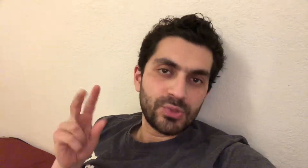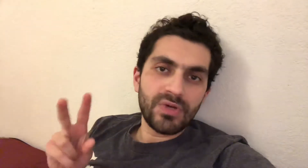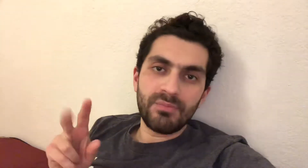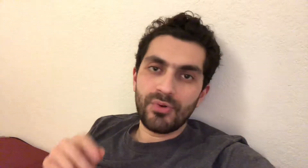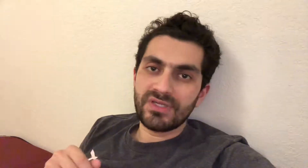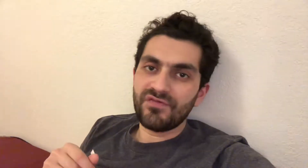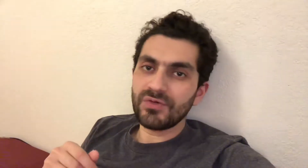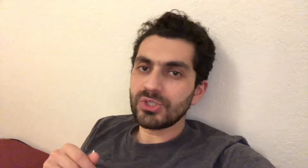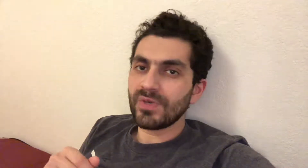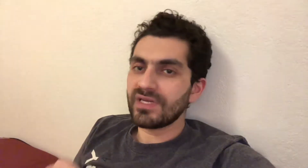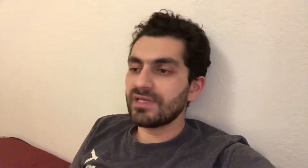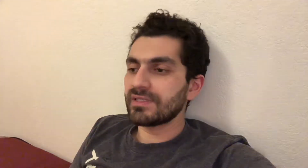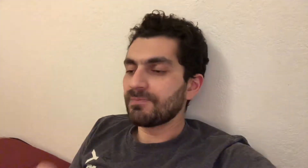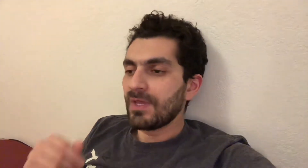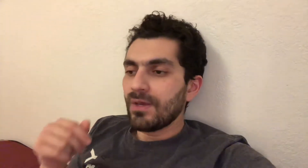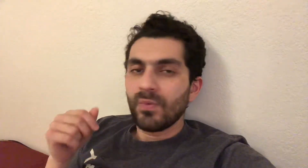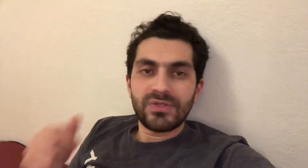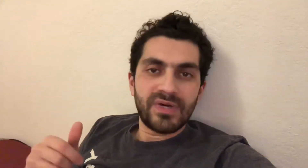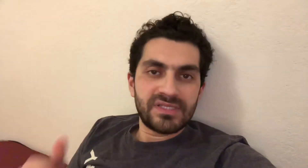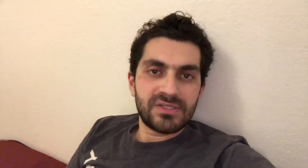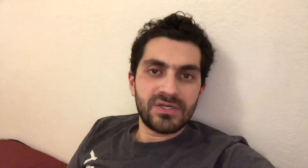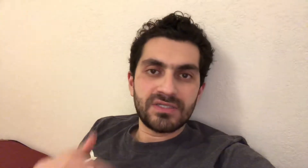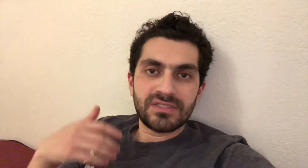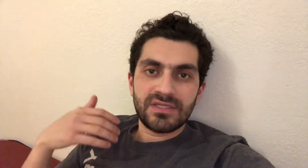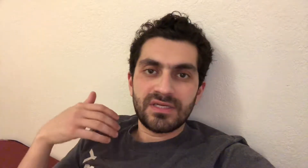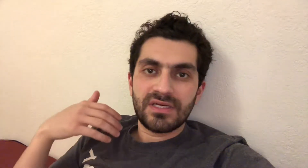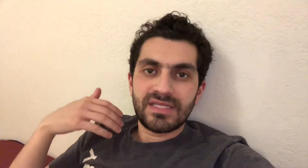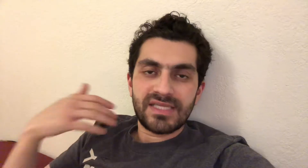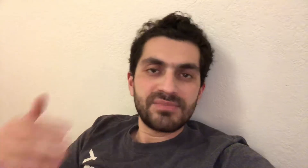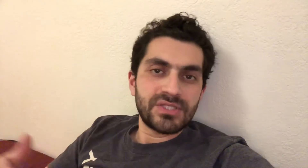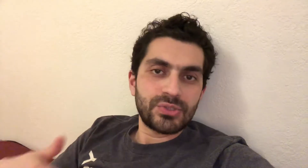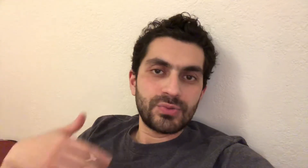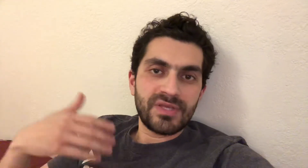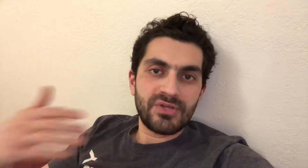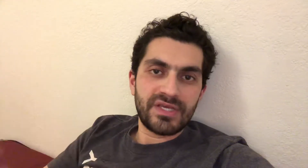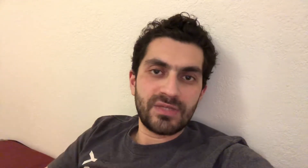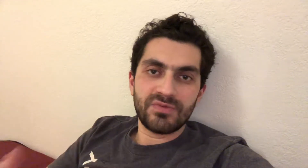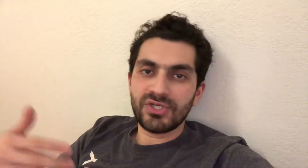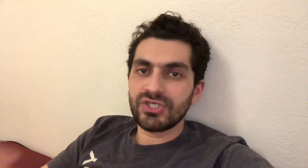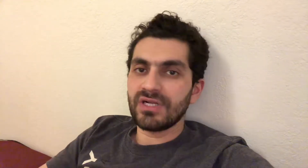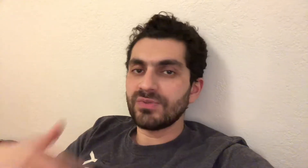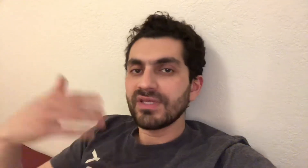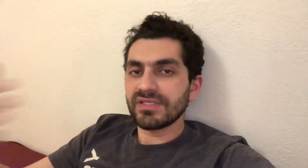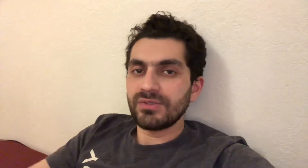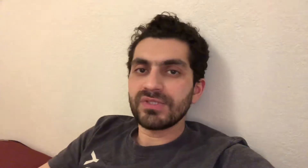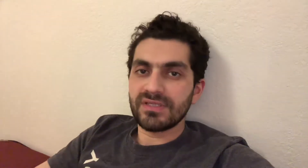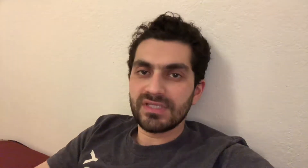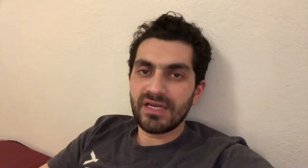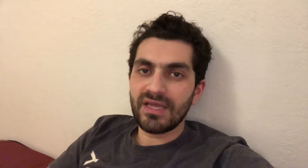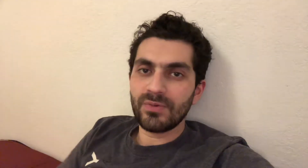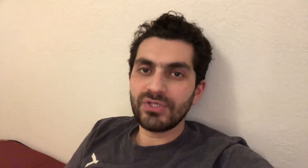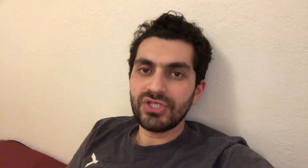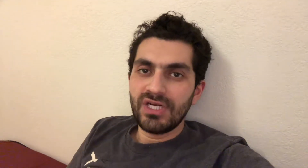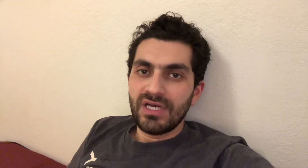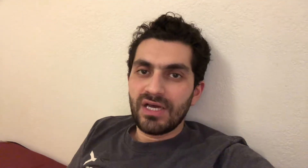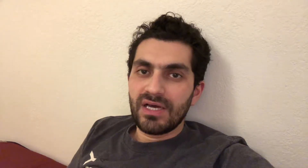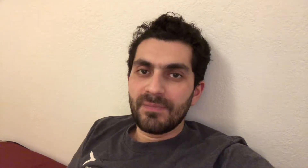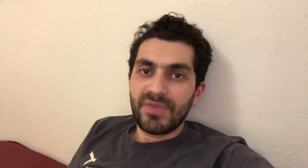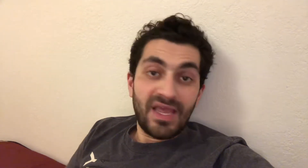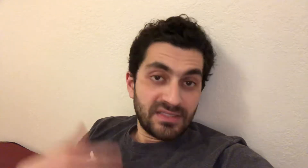two components. The first one is when do I start attempting to communicate with my child using the sign language and